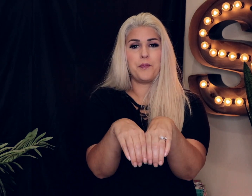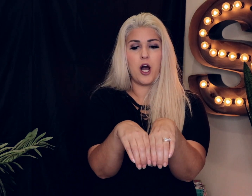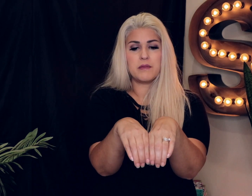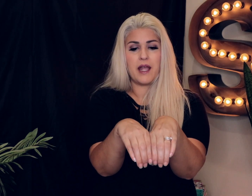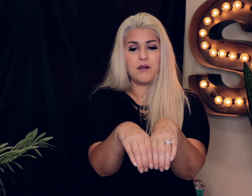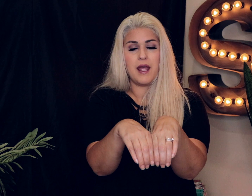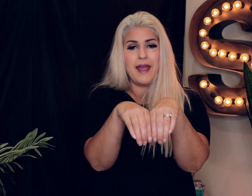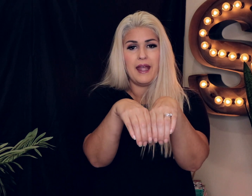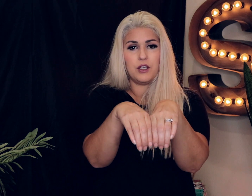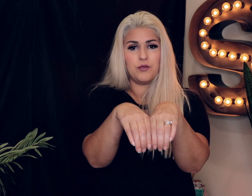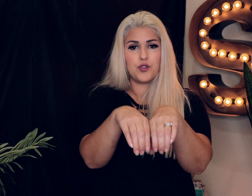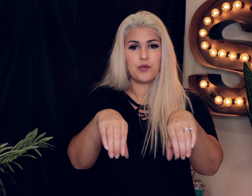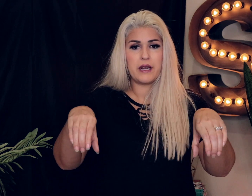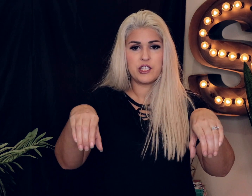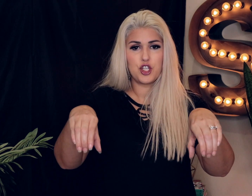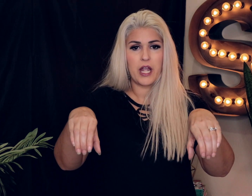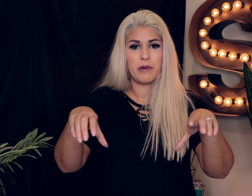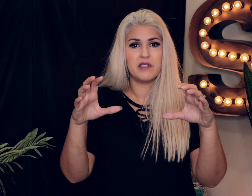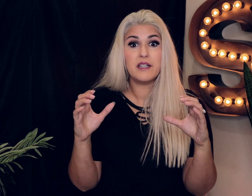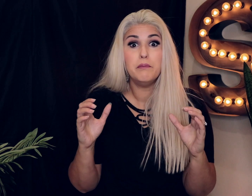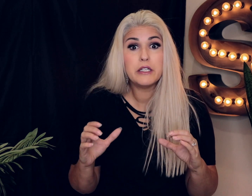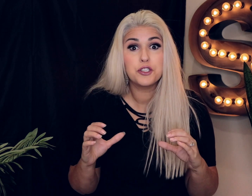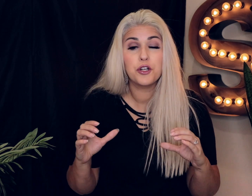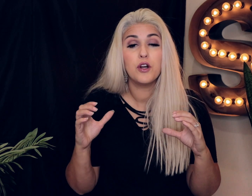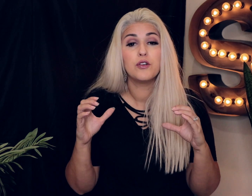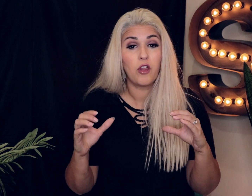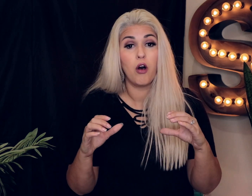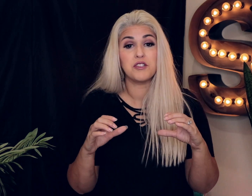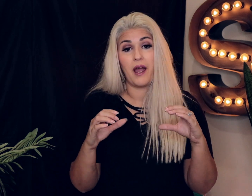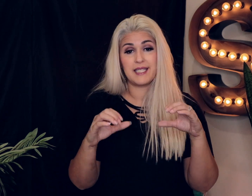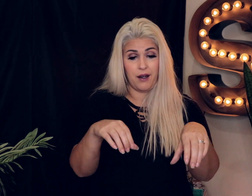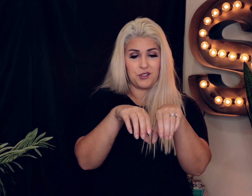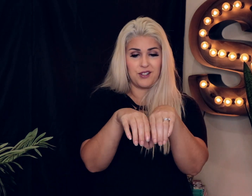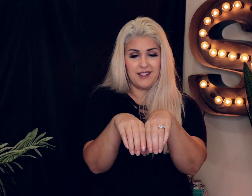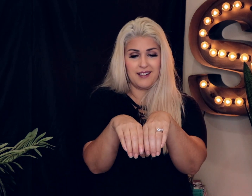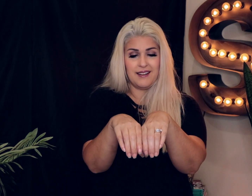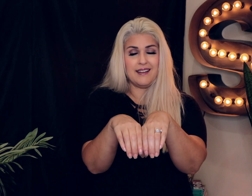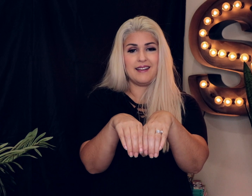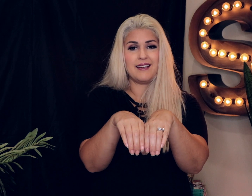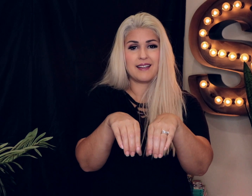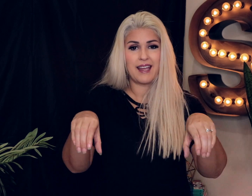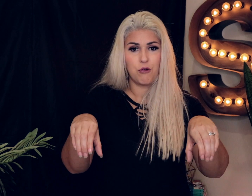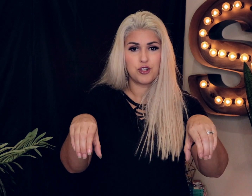palms down and you trace the shape of a little miniature doll size couch couch